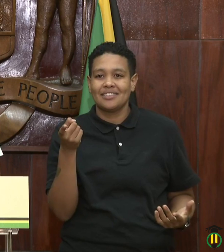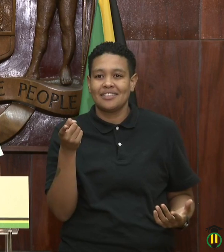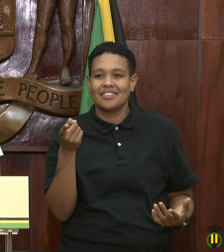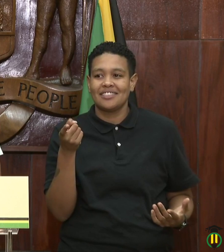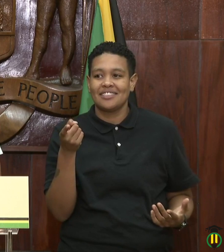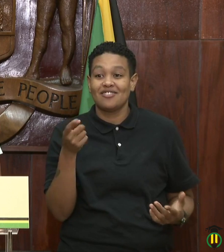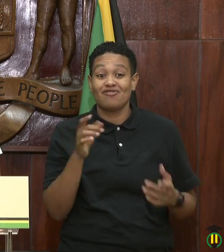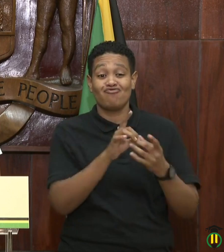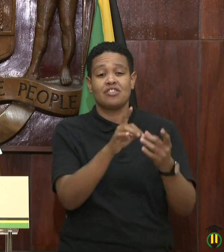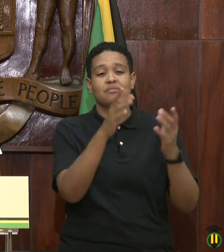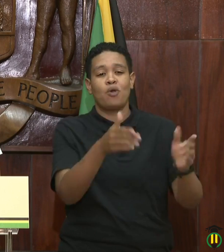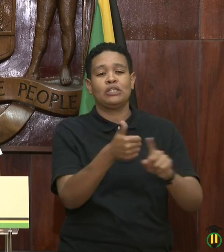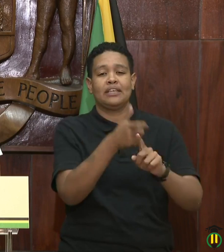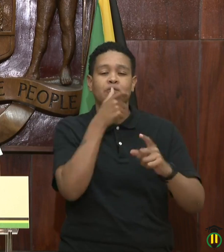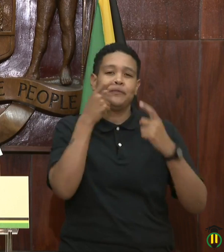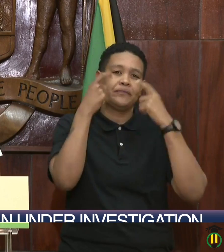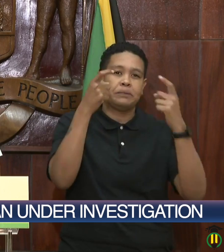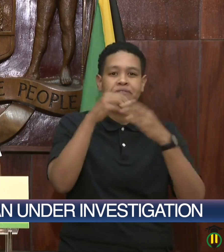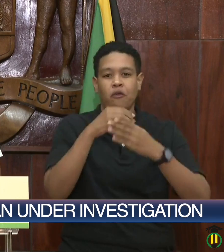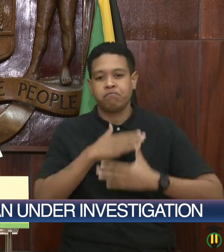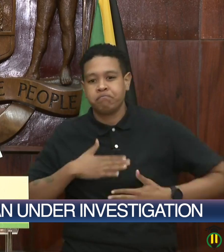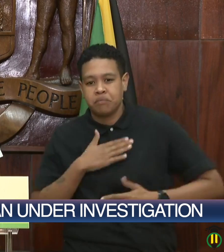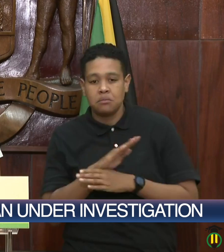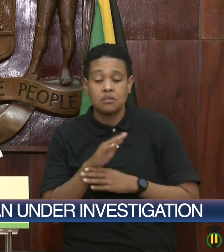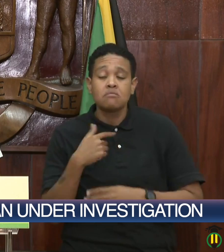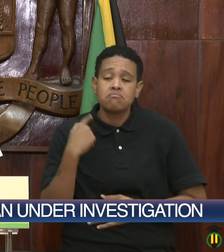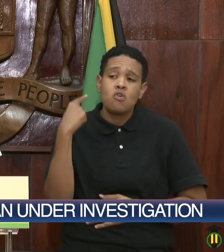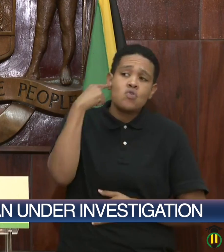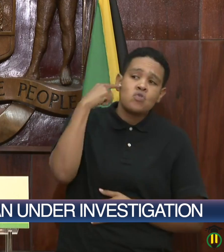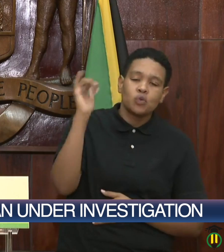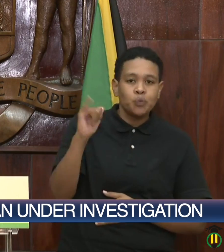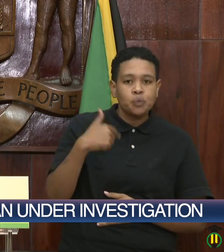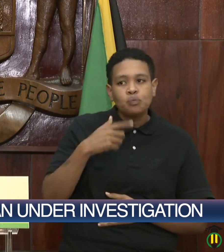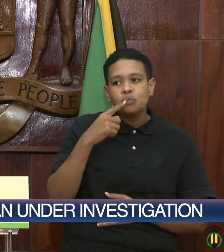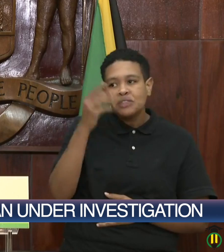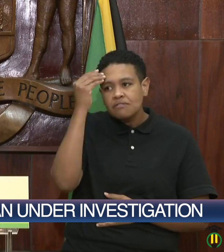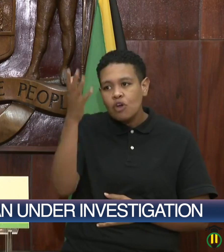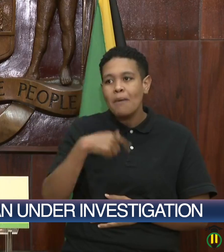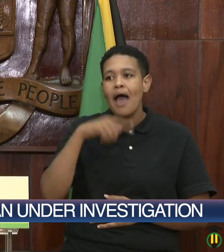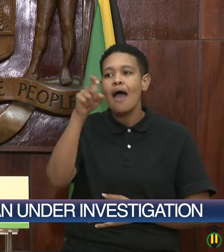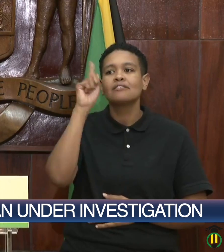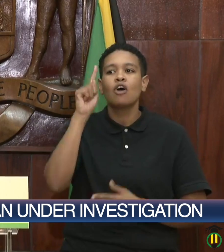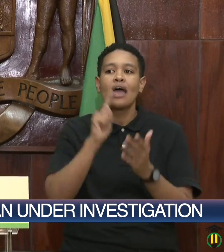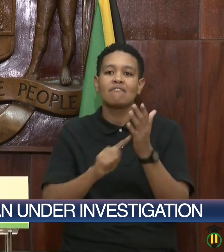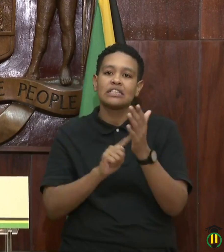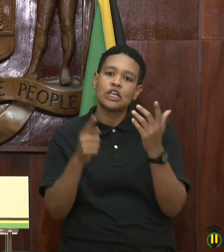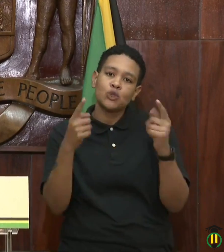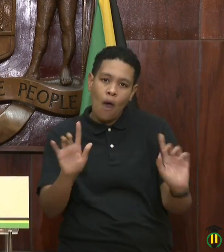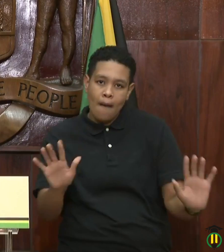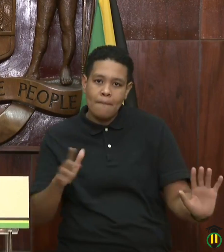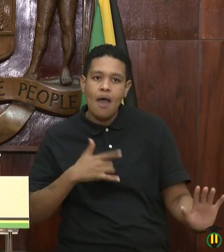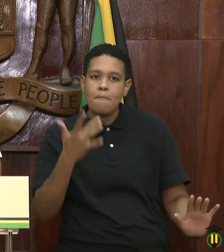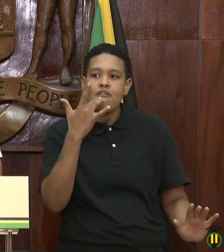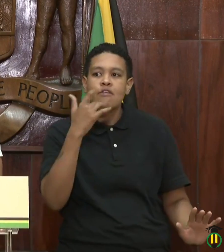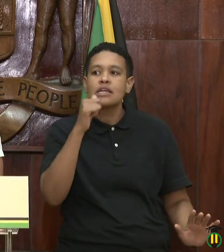reading entertainer, I would say that I have heard also and I have asked for an investigation to take place. I would